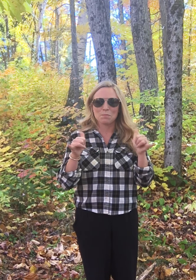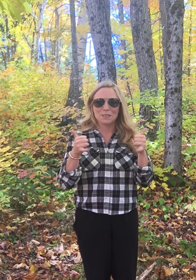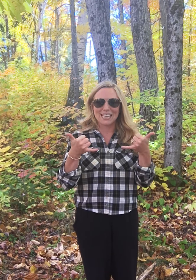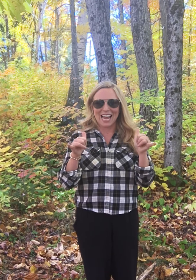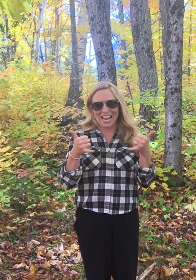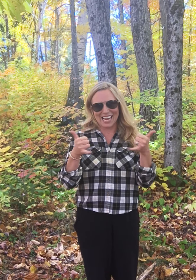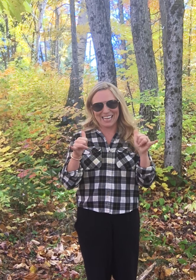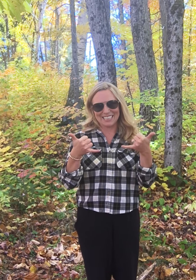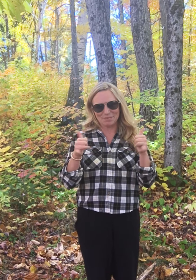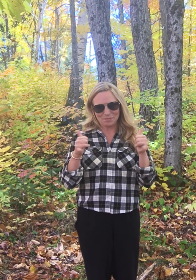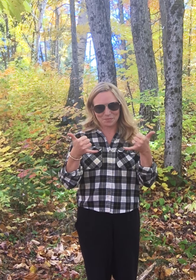Play.